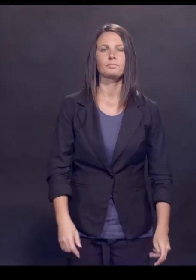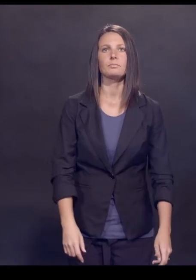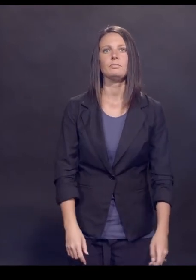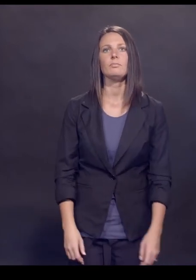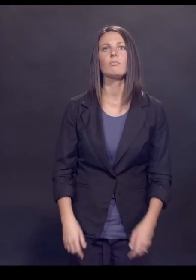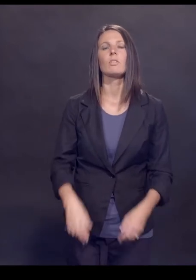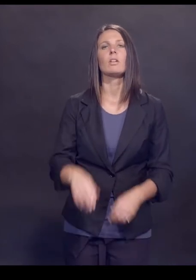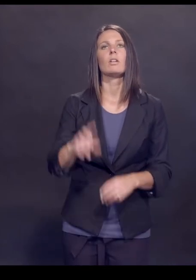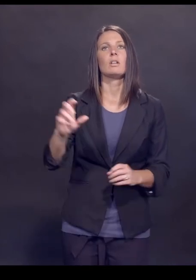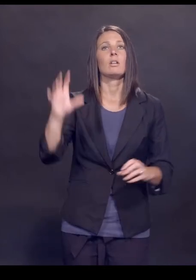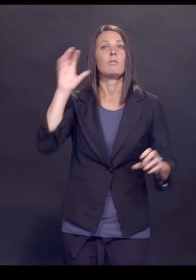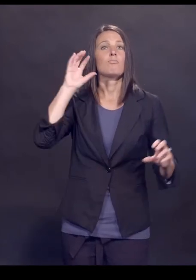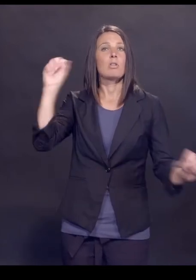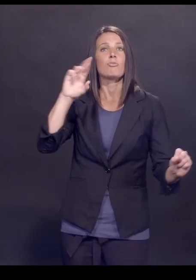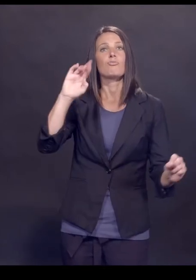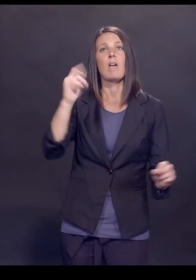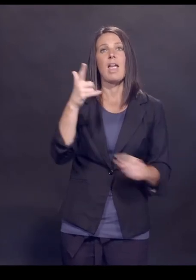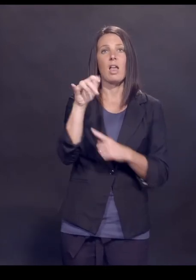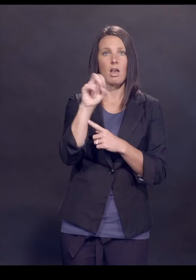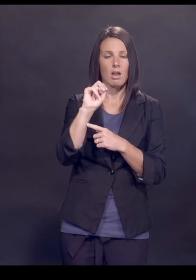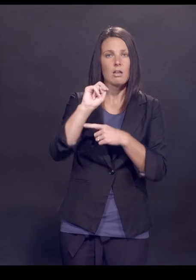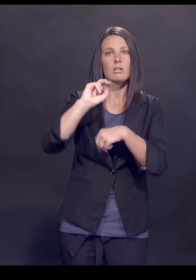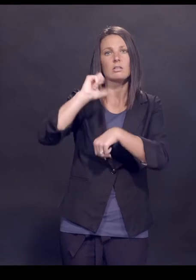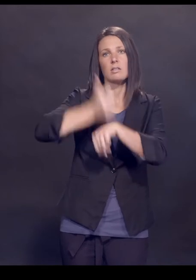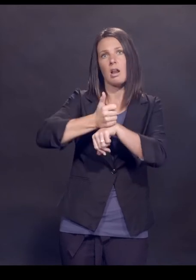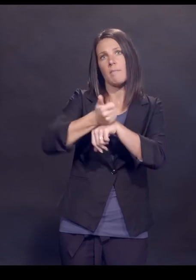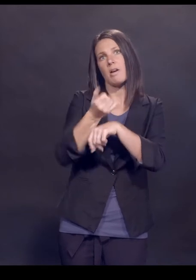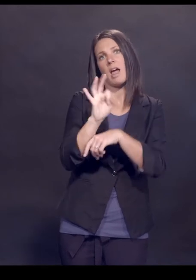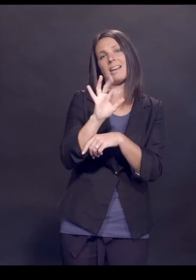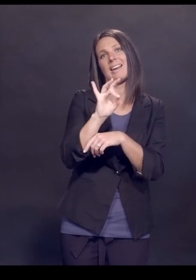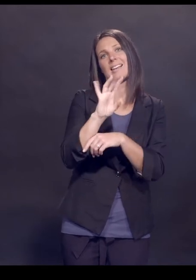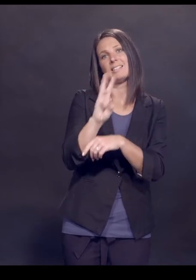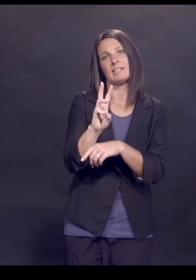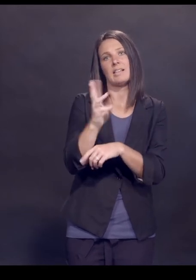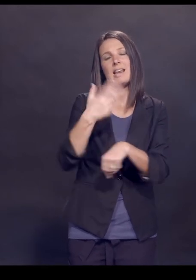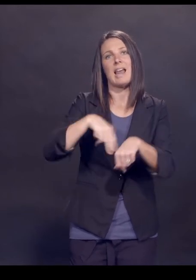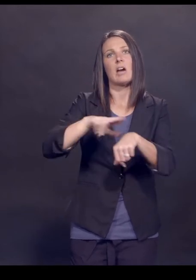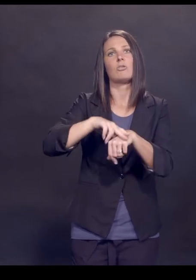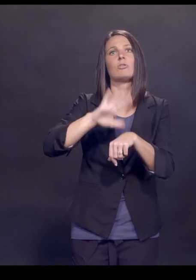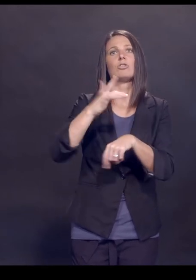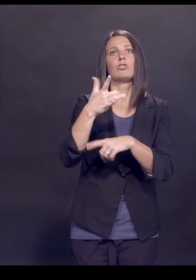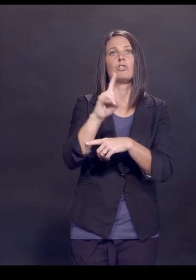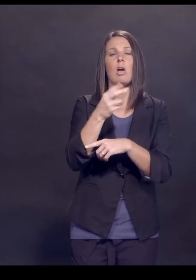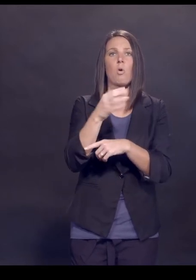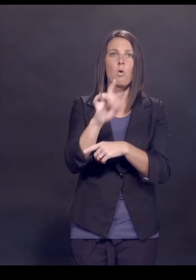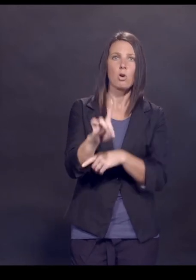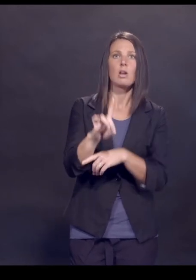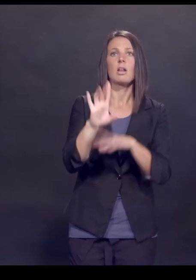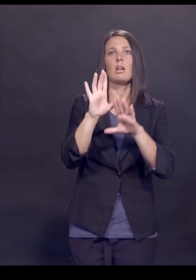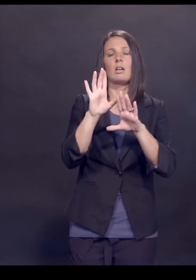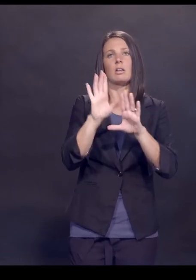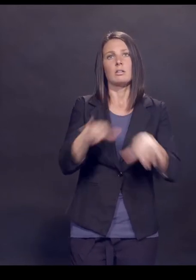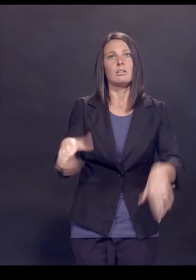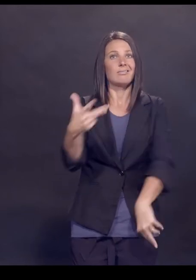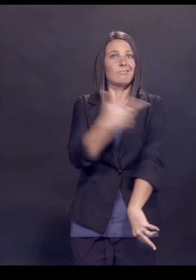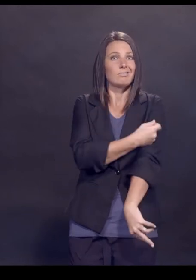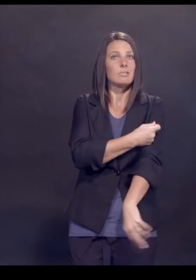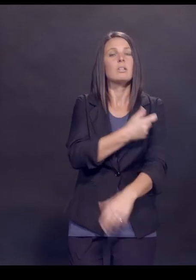Reagan administration basically stood up and created in 1986, the National Childhood Vaccine Injury Act, which included a number of things.